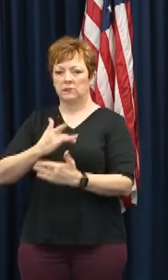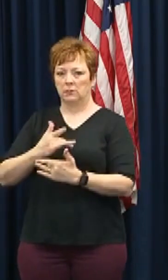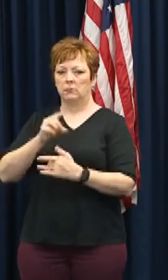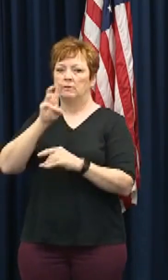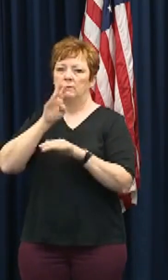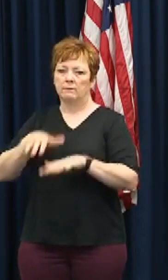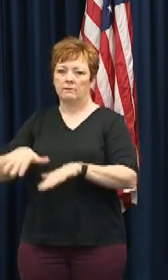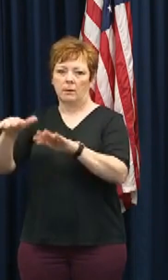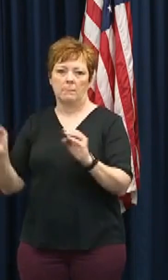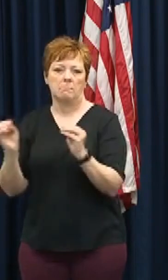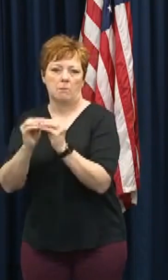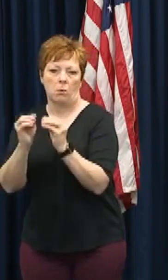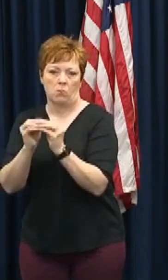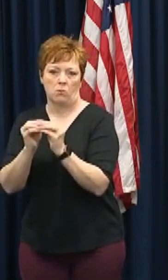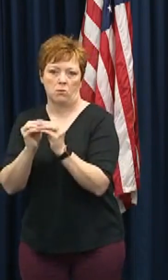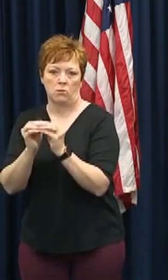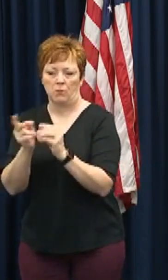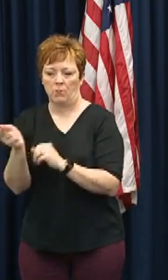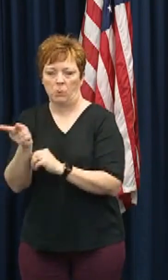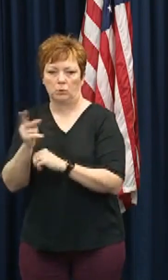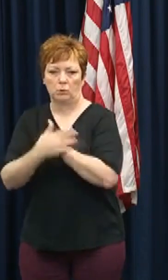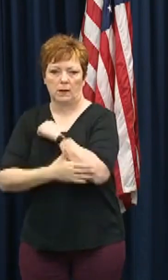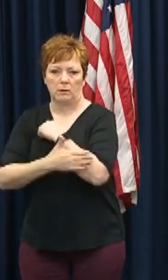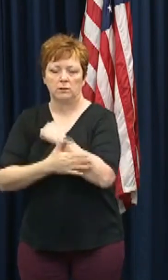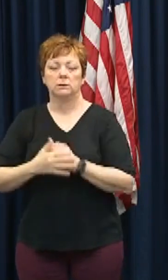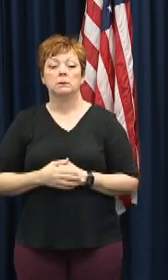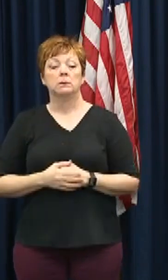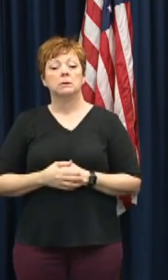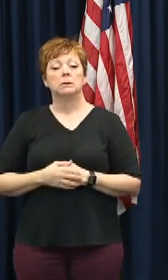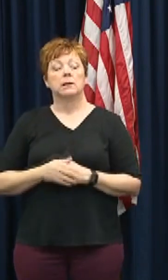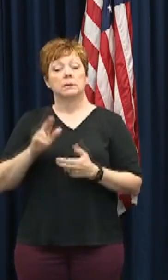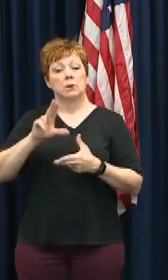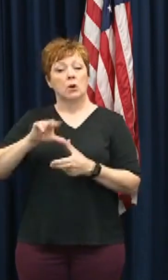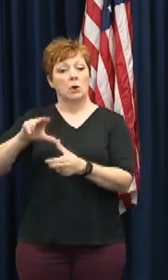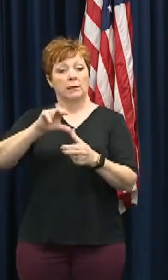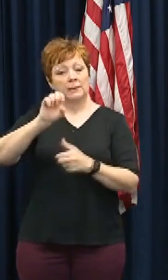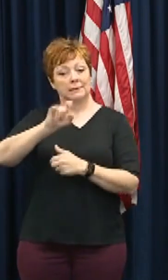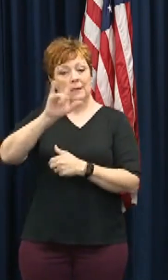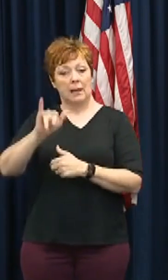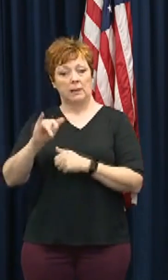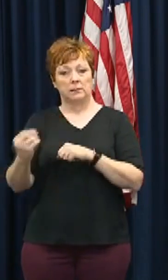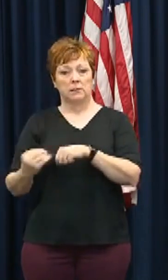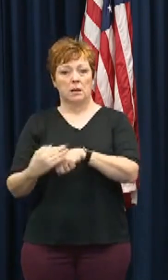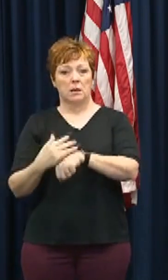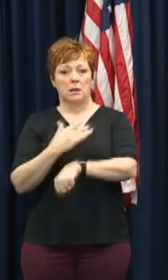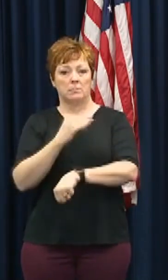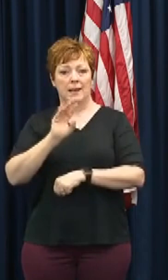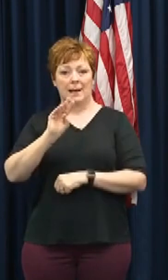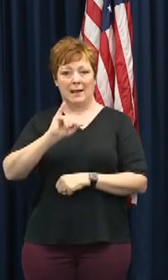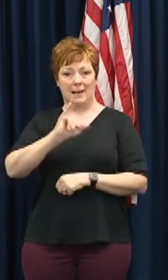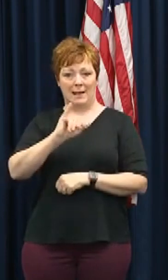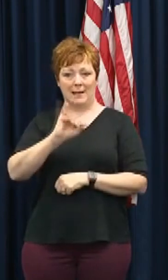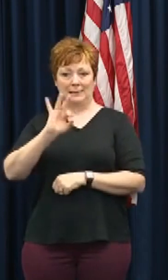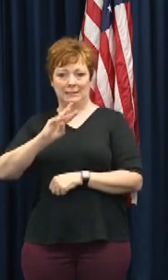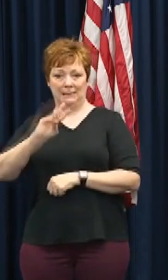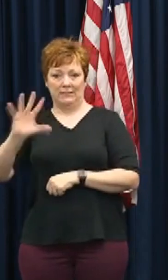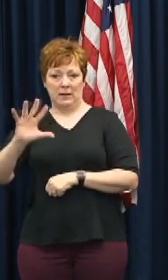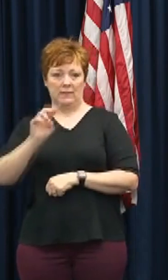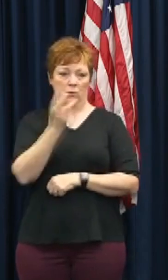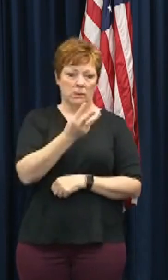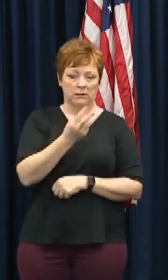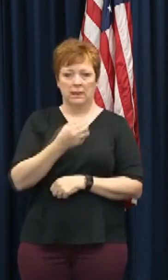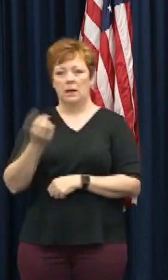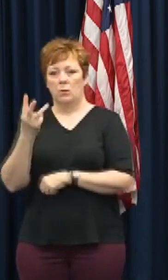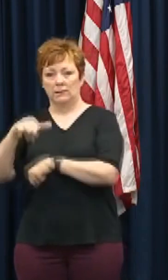in Mobile and Baldwin counties. As Sally comes up I-65 towards Montgomery during the day Wednesday and into Wednesday night,